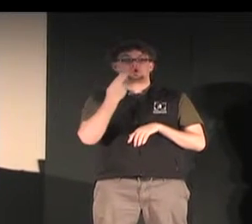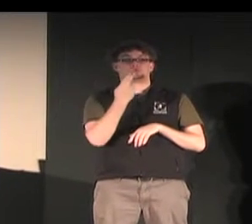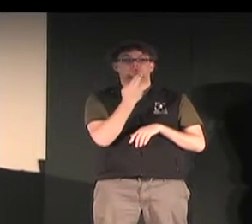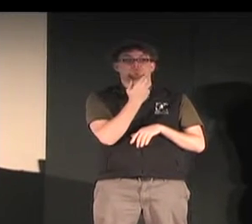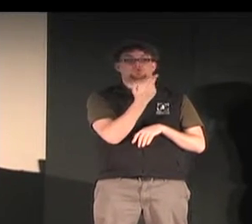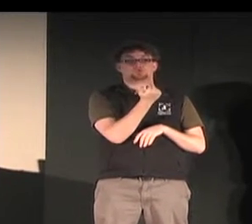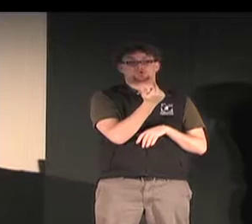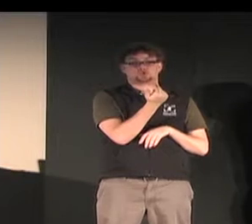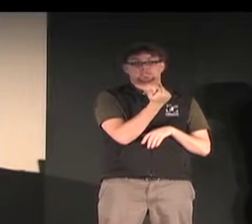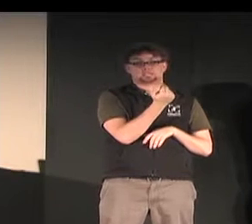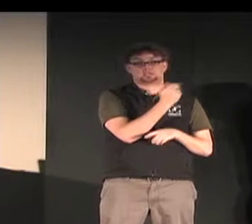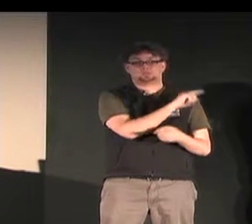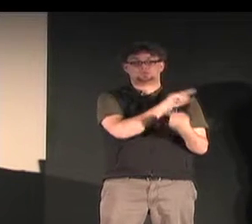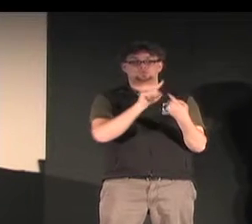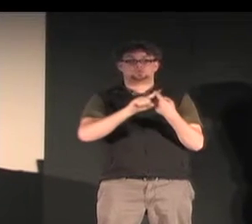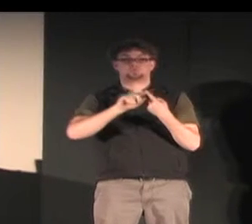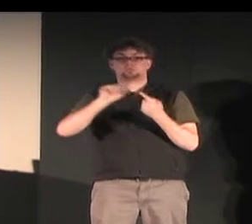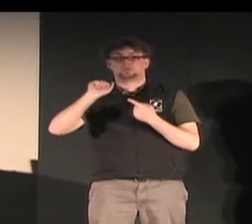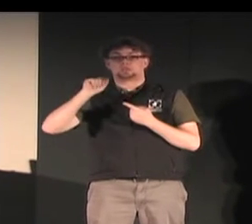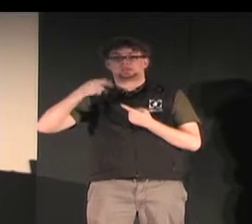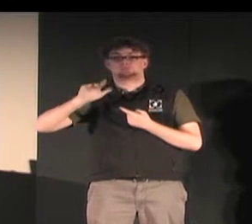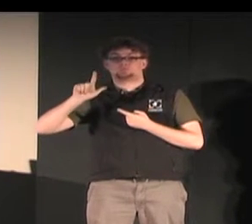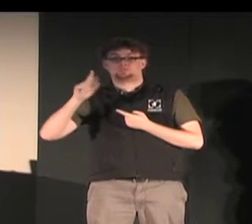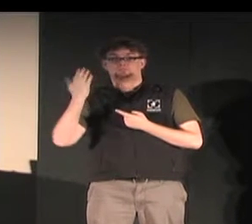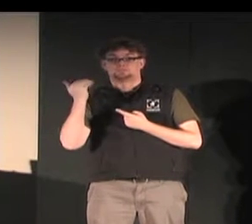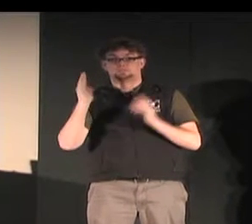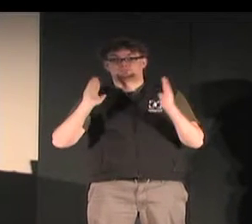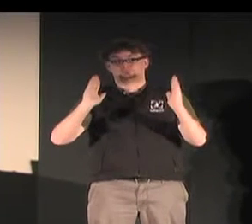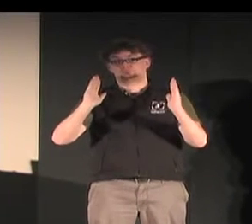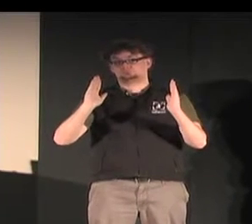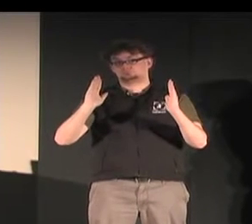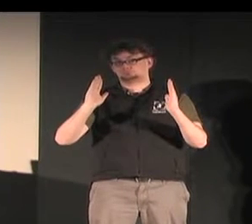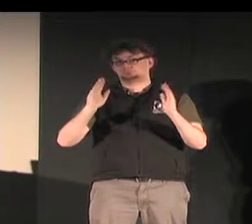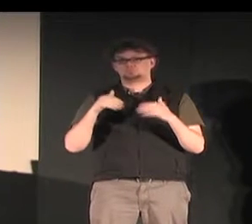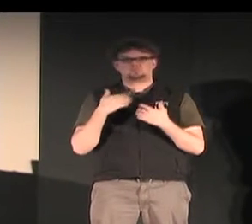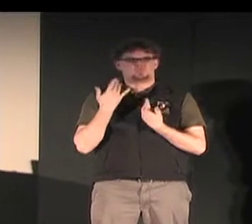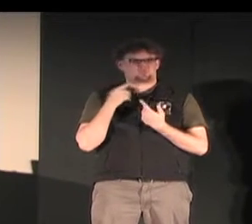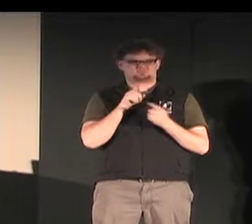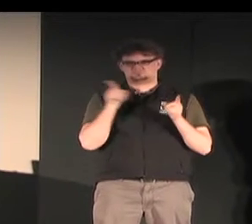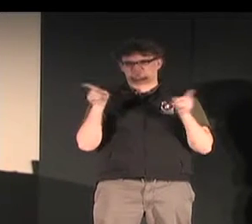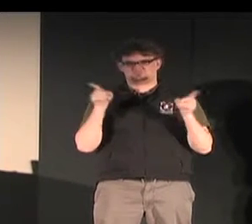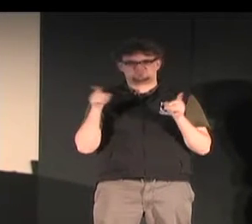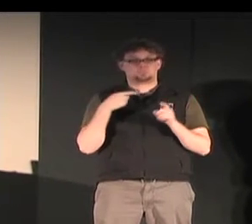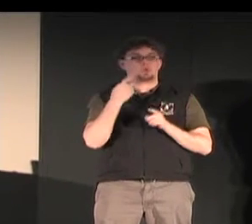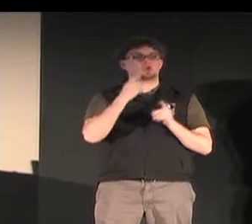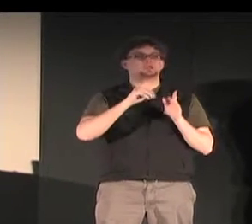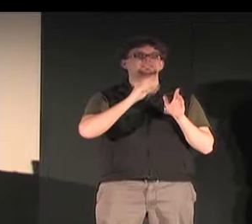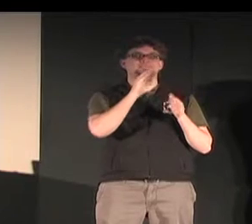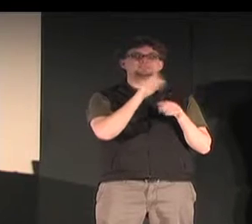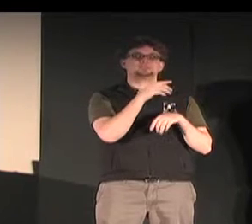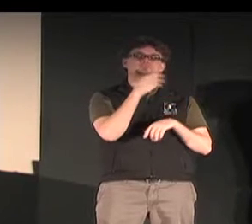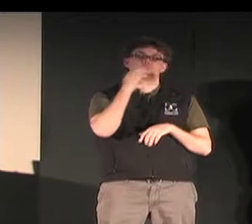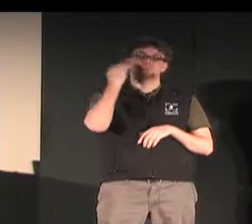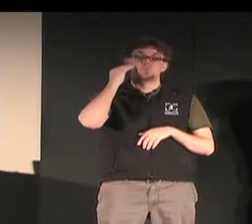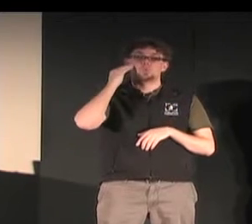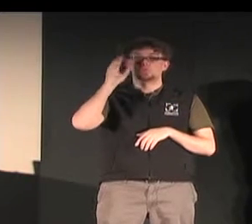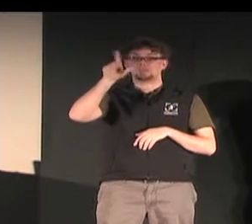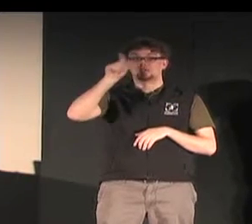Deaf History Month begins on March 13th, and it runs through the period of April 15th. You may find that odd,